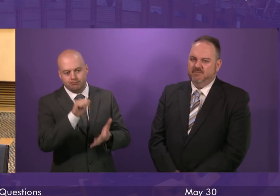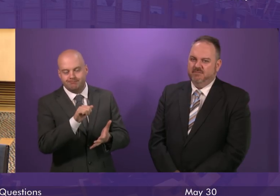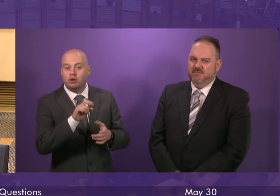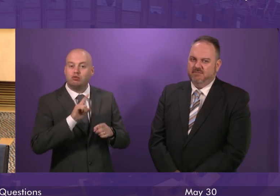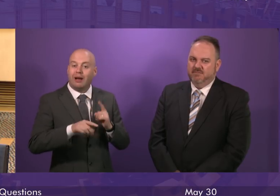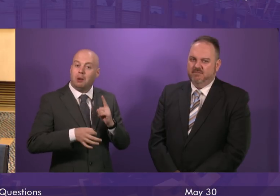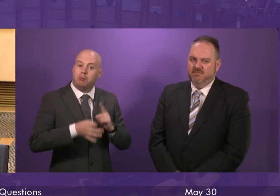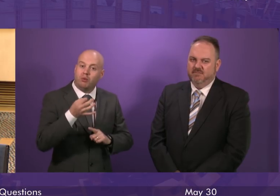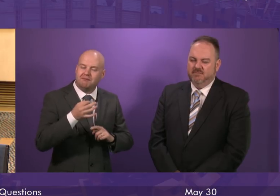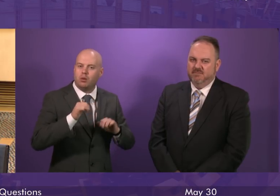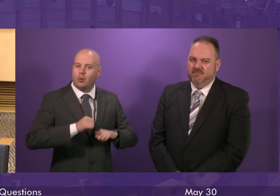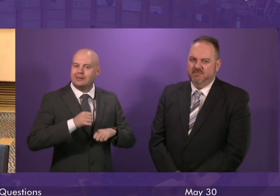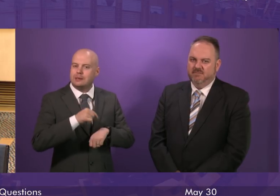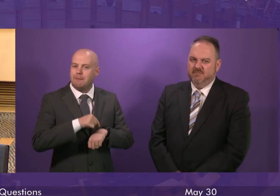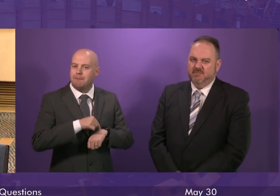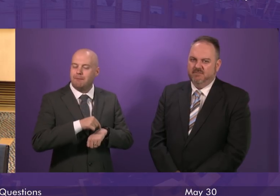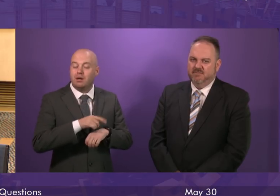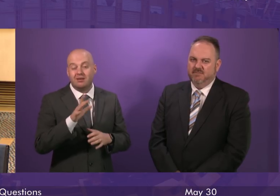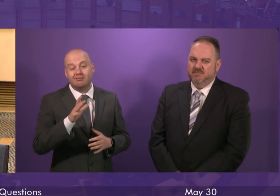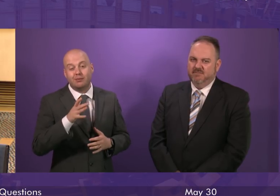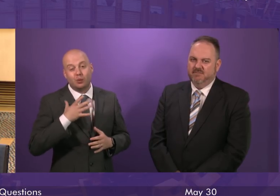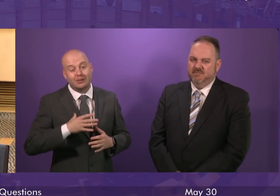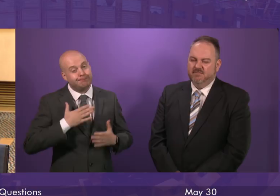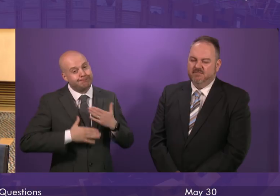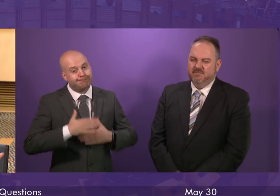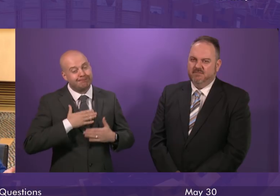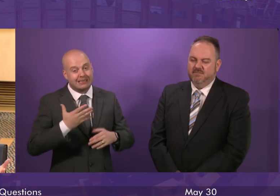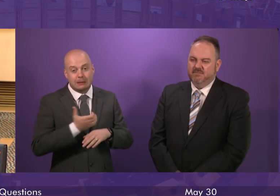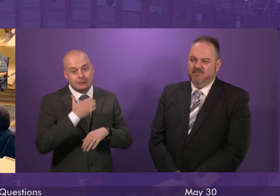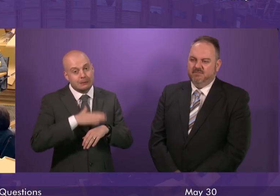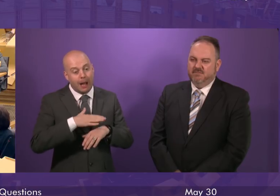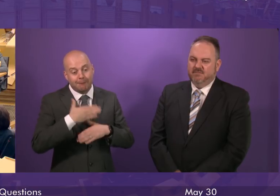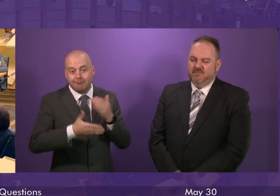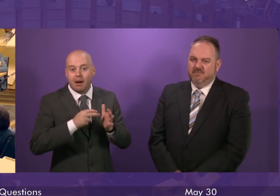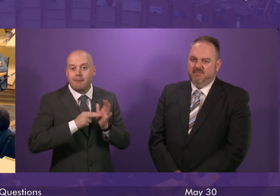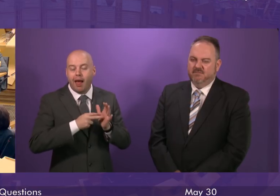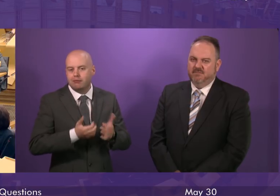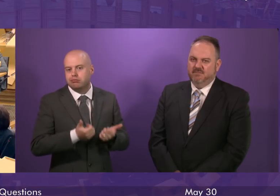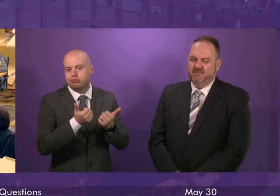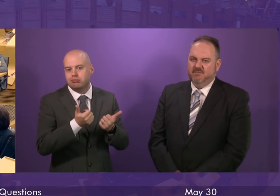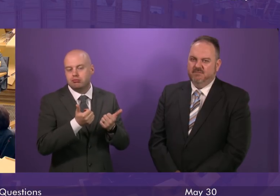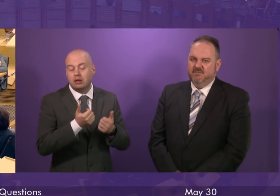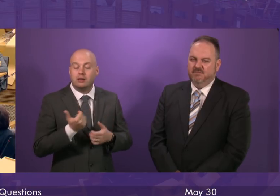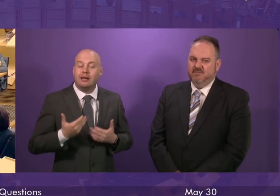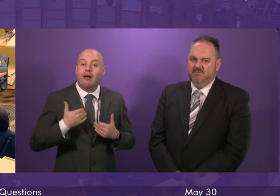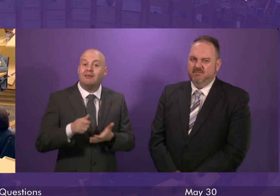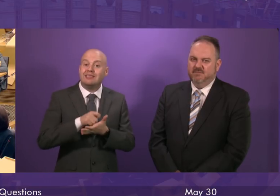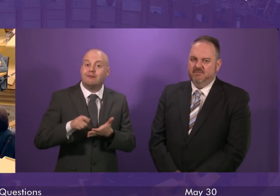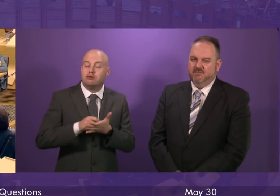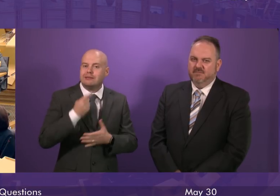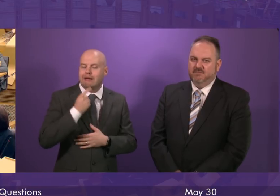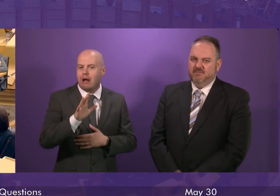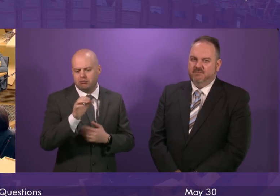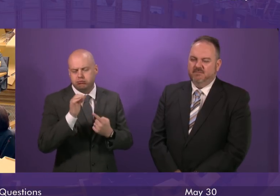plan. Obviously, it takes time for that plan to work. The Health Secretary has been clear that one of the priorities in the early stages of that plan